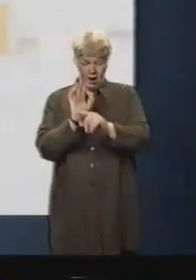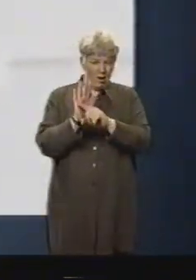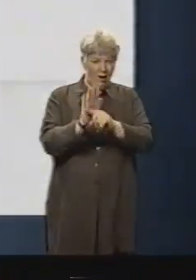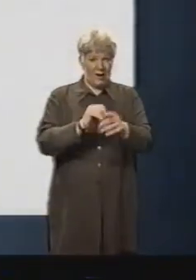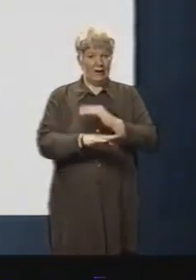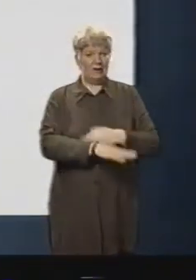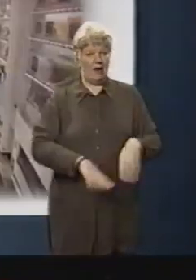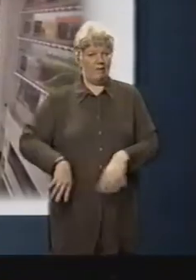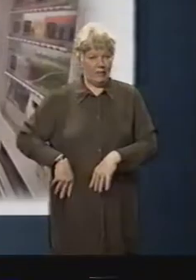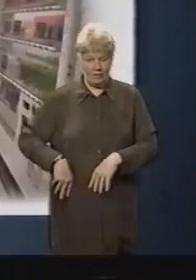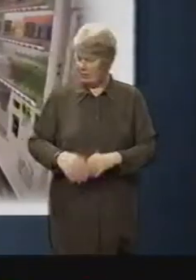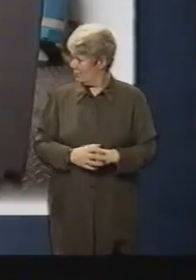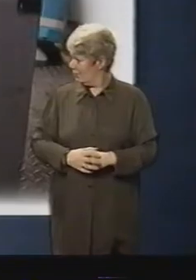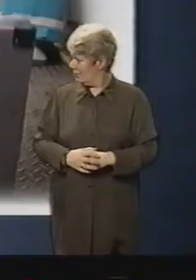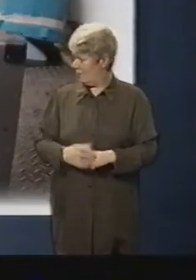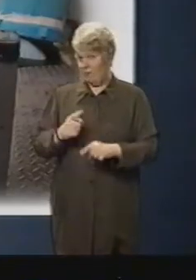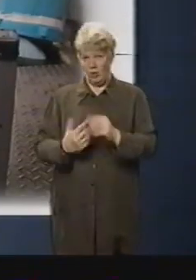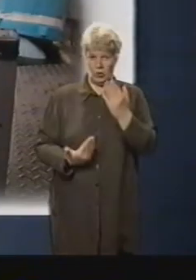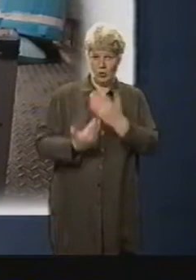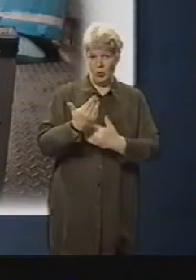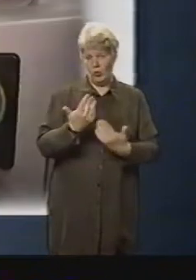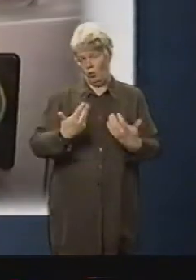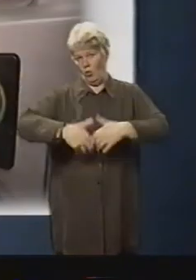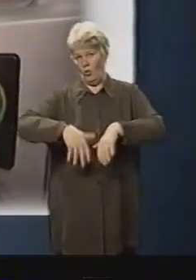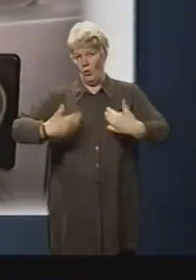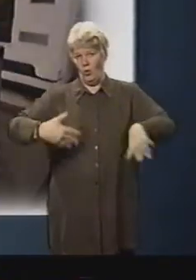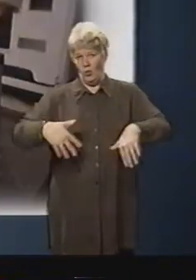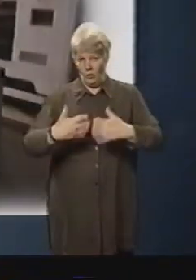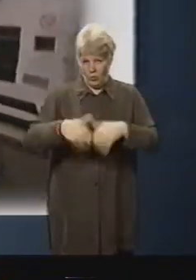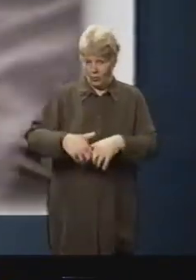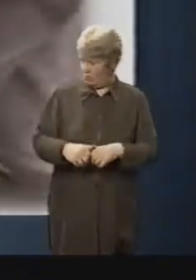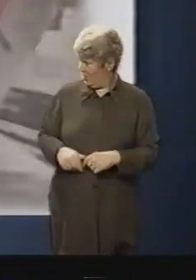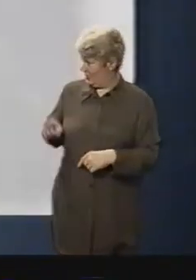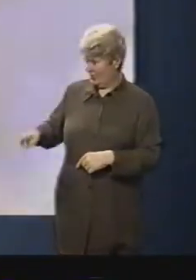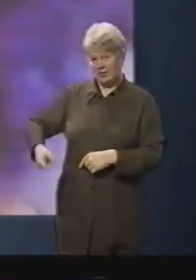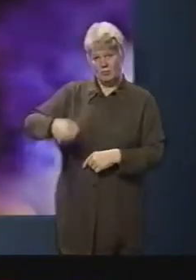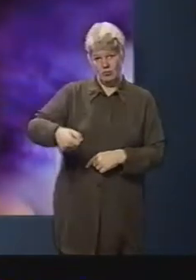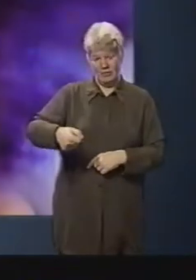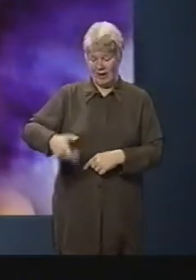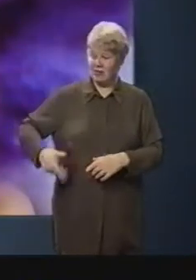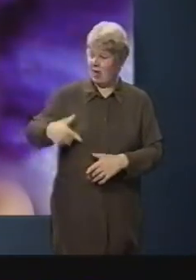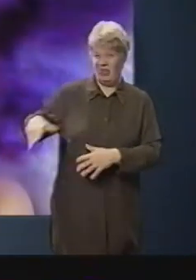And the newest executive gadget, the electrified briefcase that could give thieves a shock.